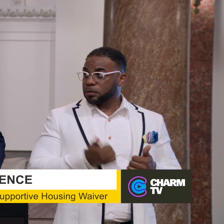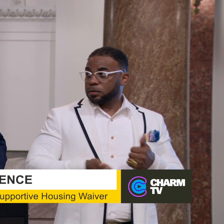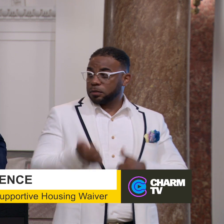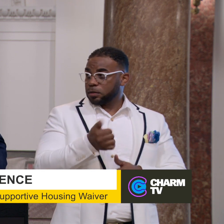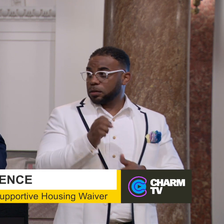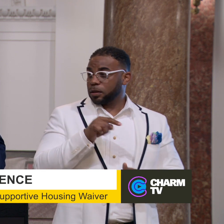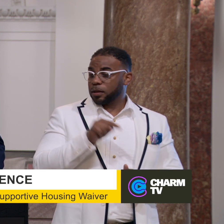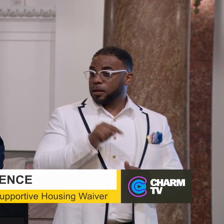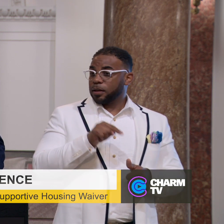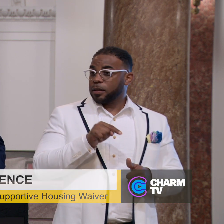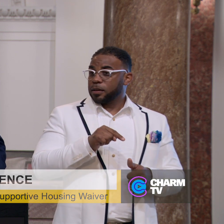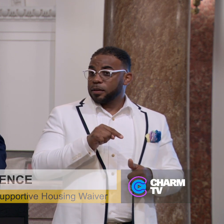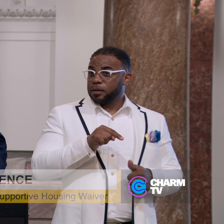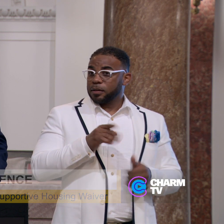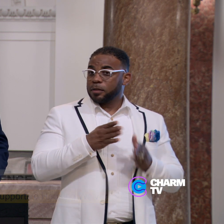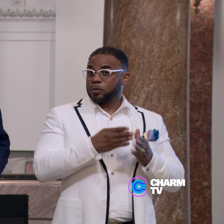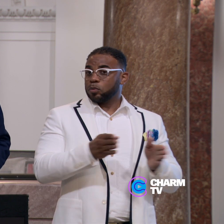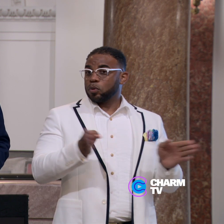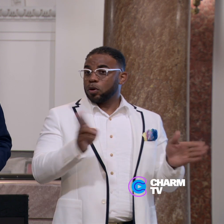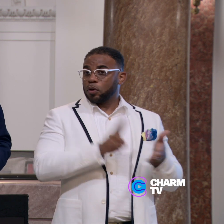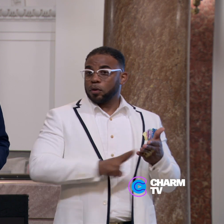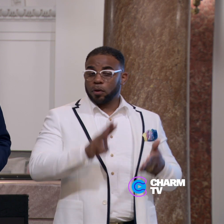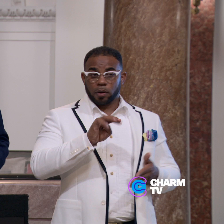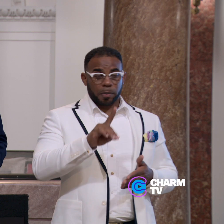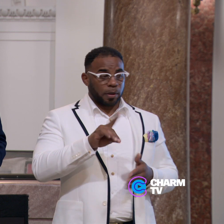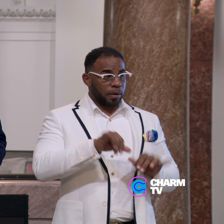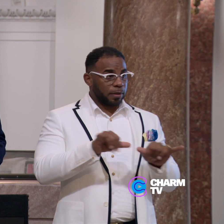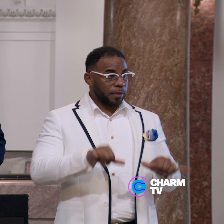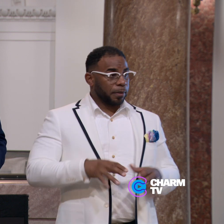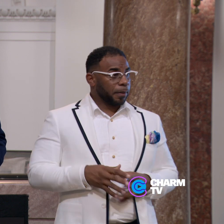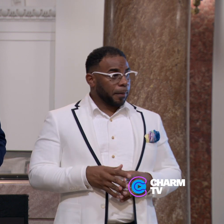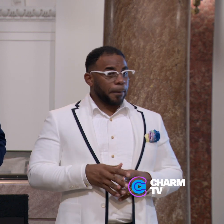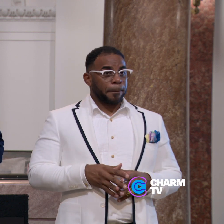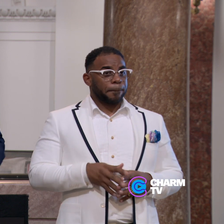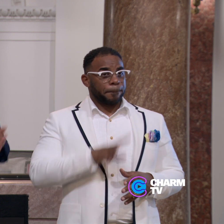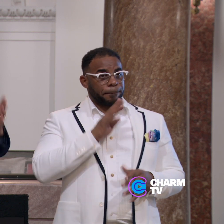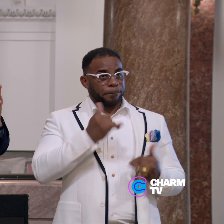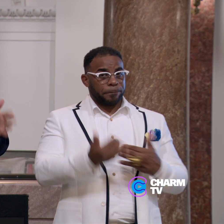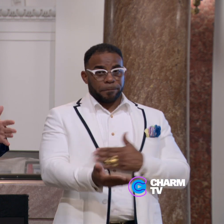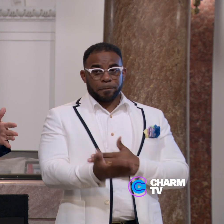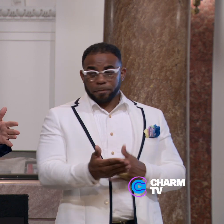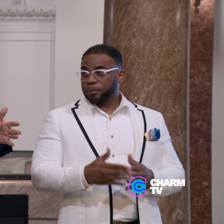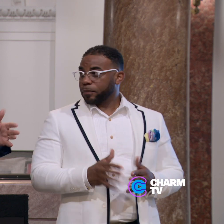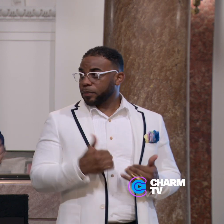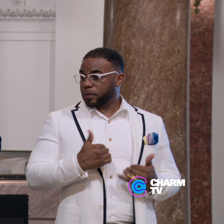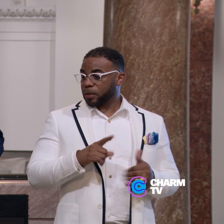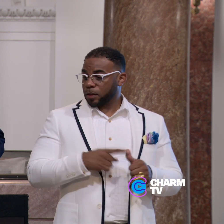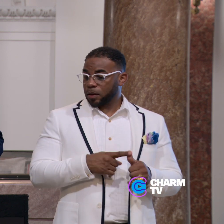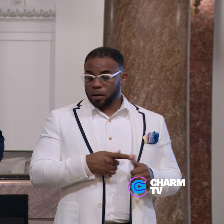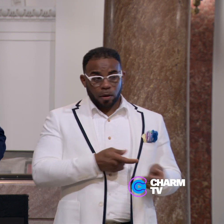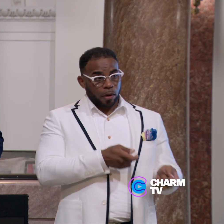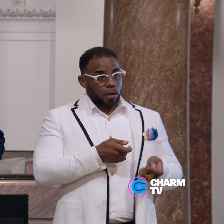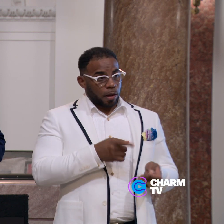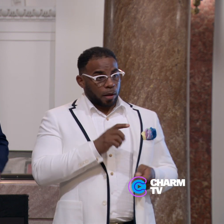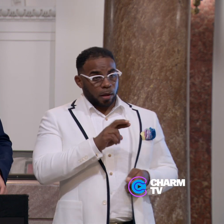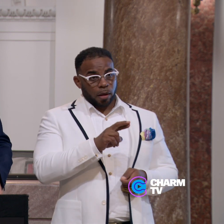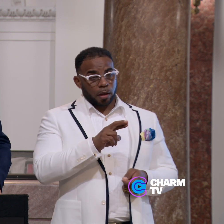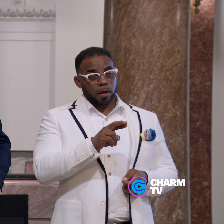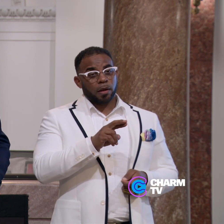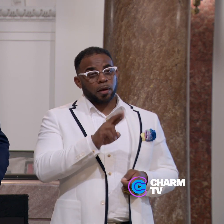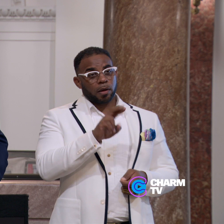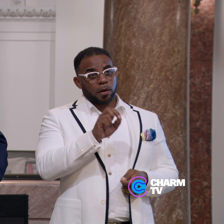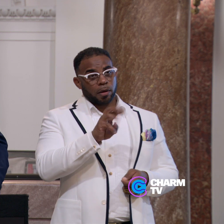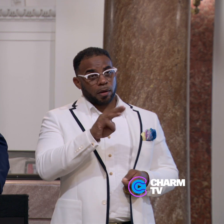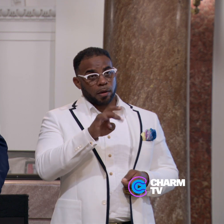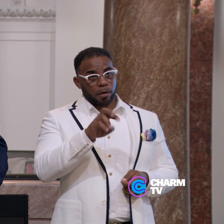charge of the the broader University of Maryland system. But speaking this morning, I'd like to first bring up Dr. Redonda Miller,